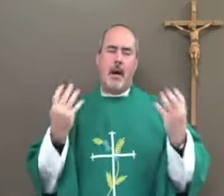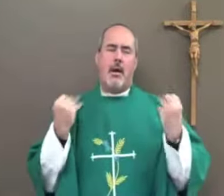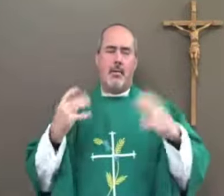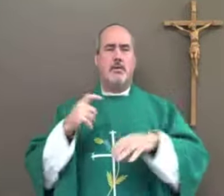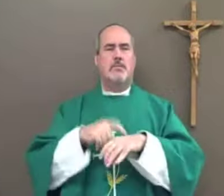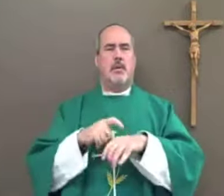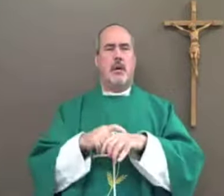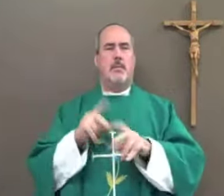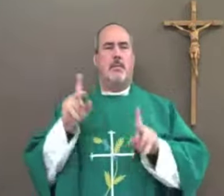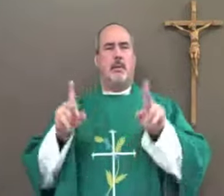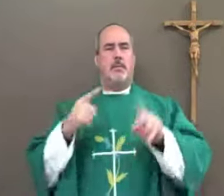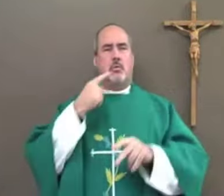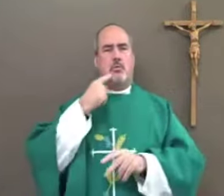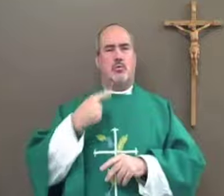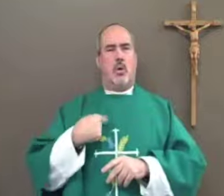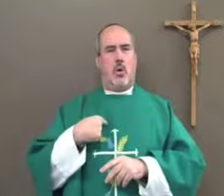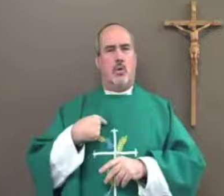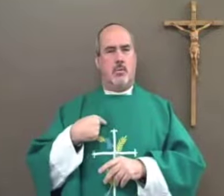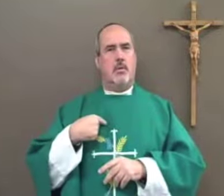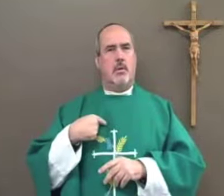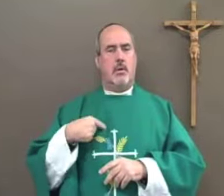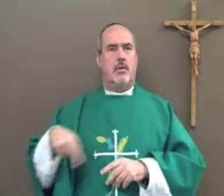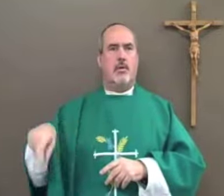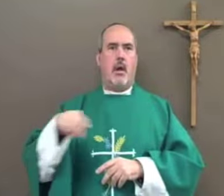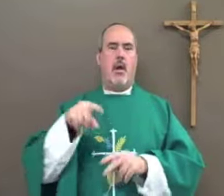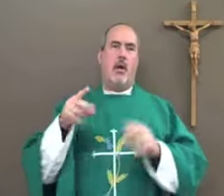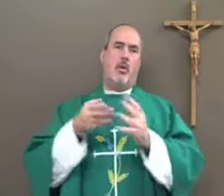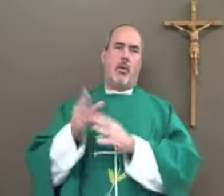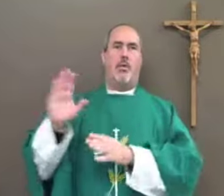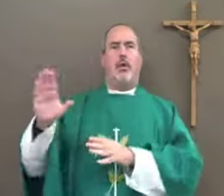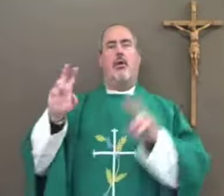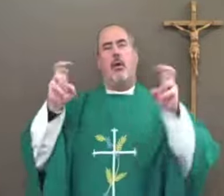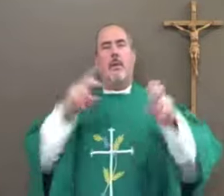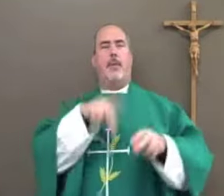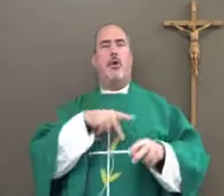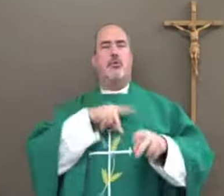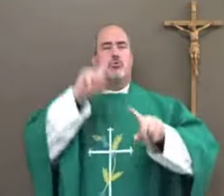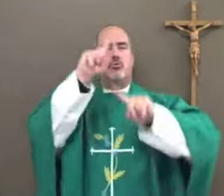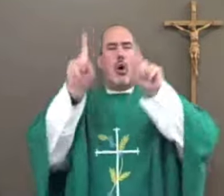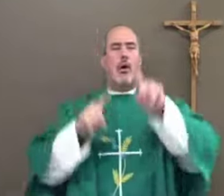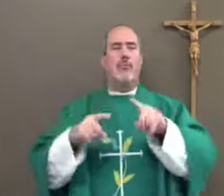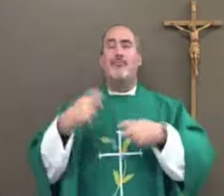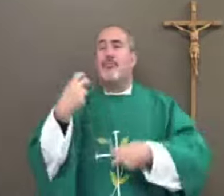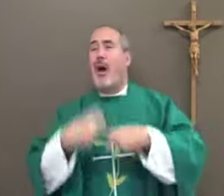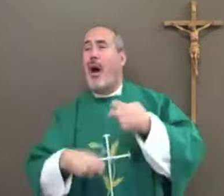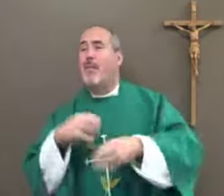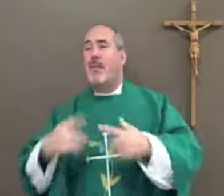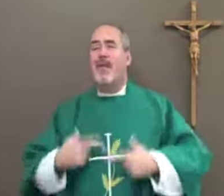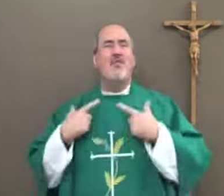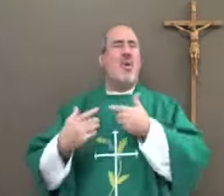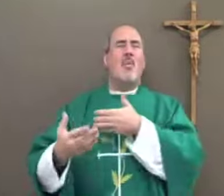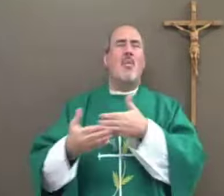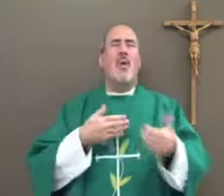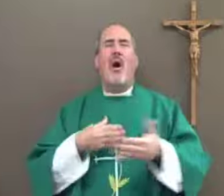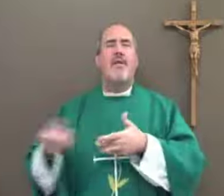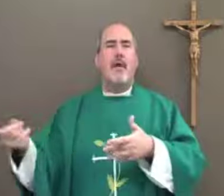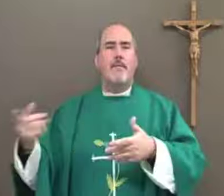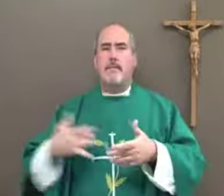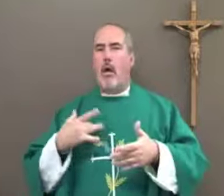about how many times people have told me that they've gone through their own personal storms or problems in their life